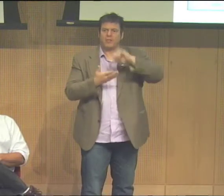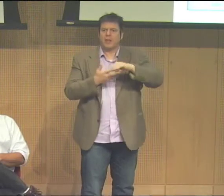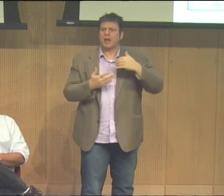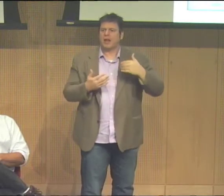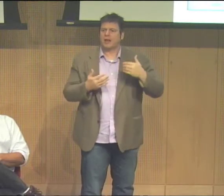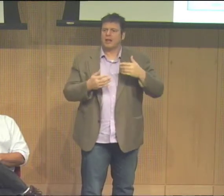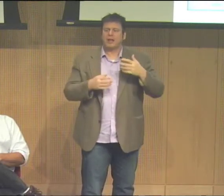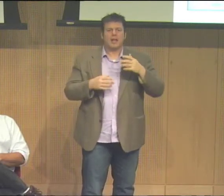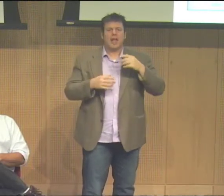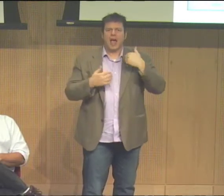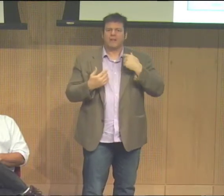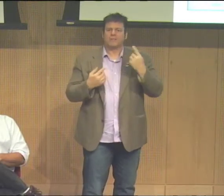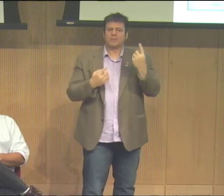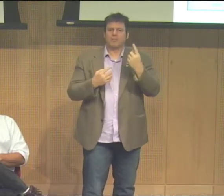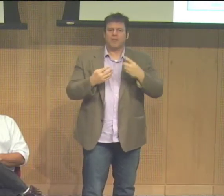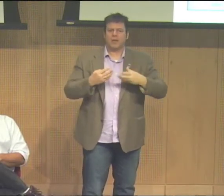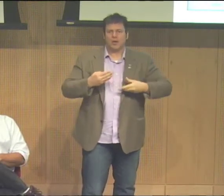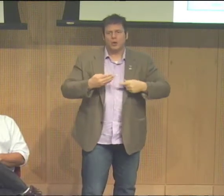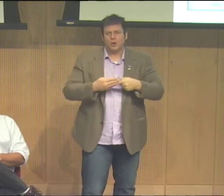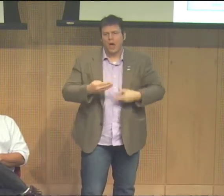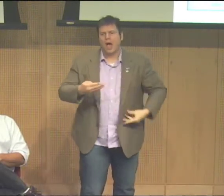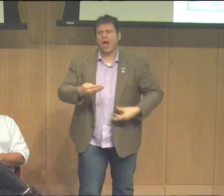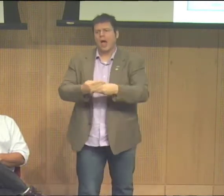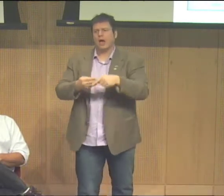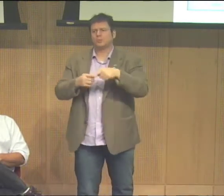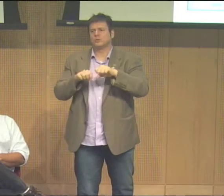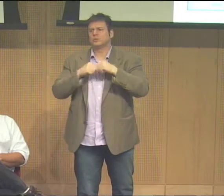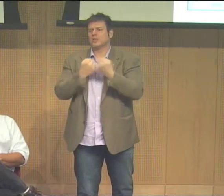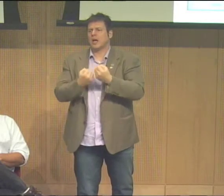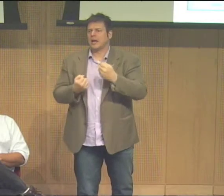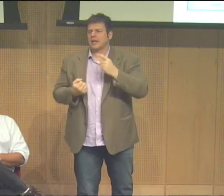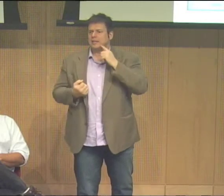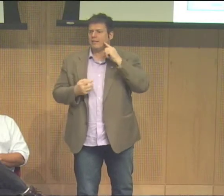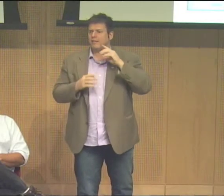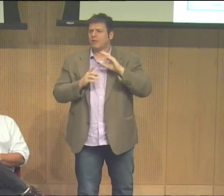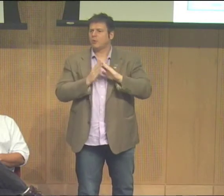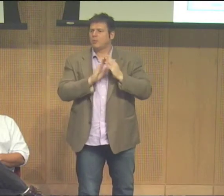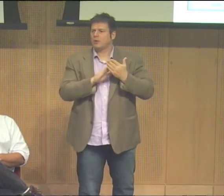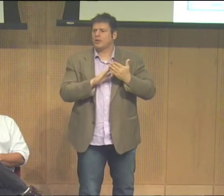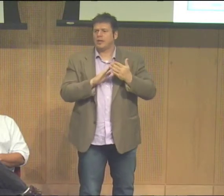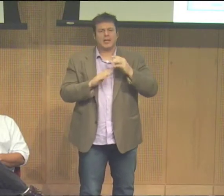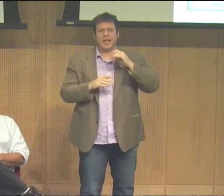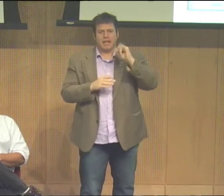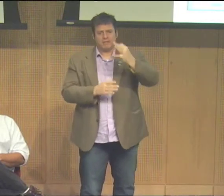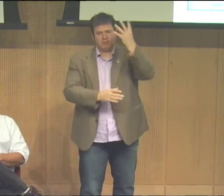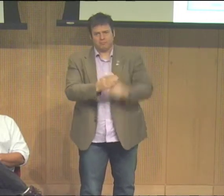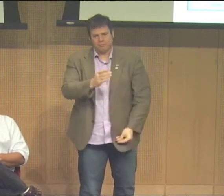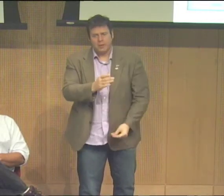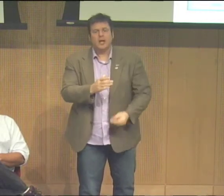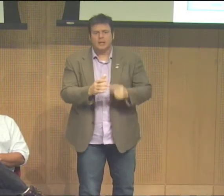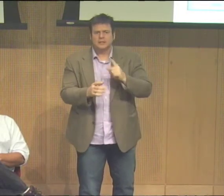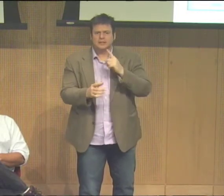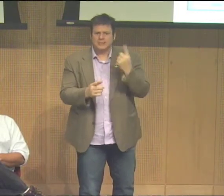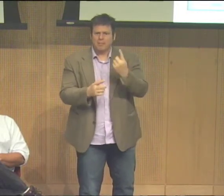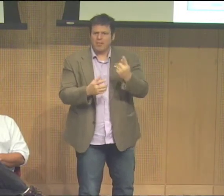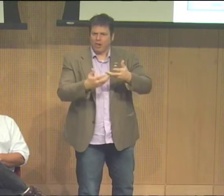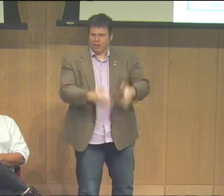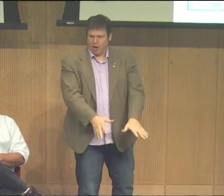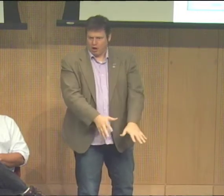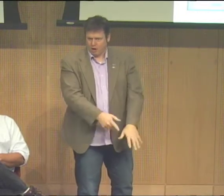concept of having something deaf gained, that we add something to society. That without us being here, something would